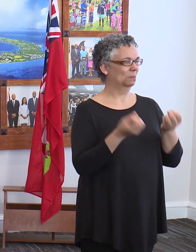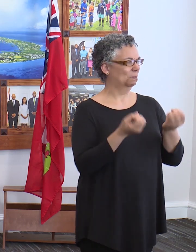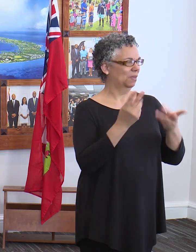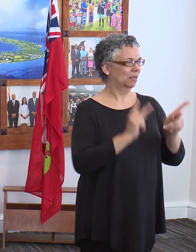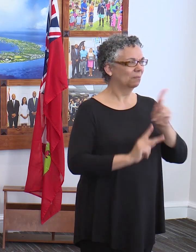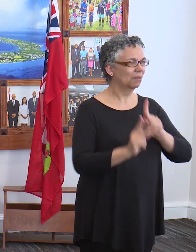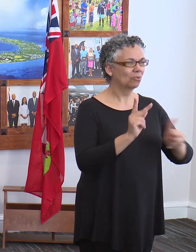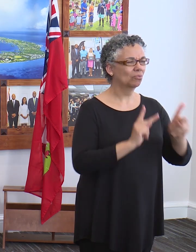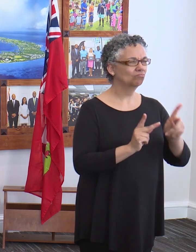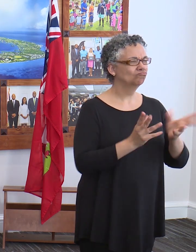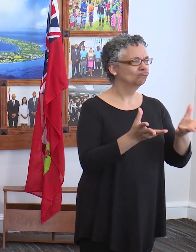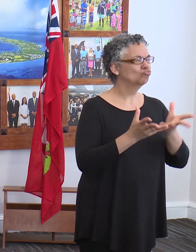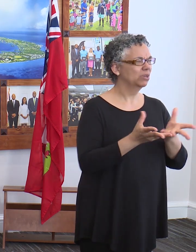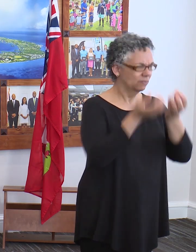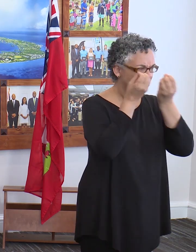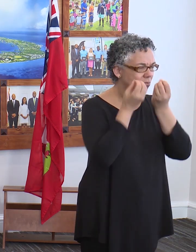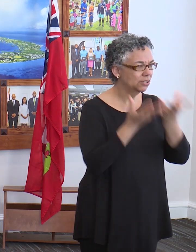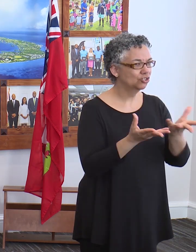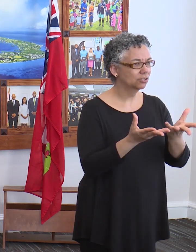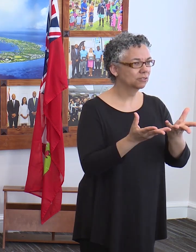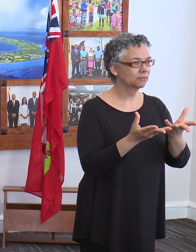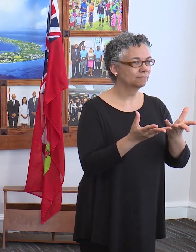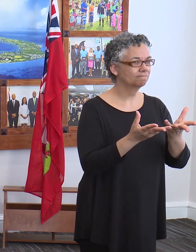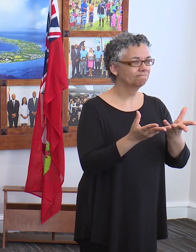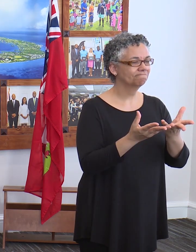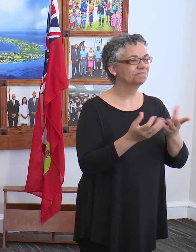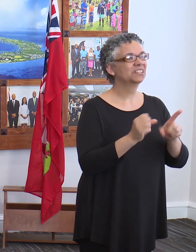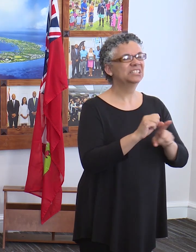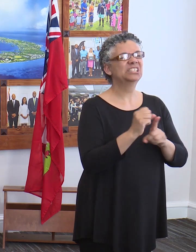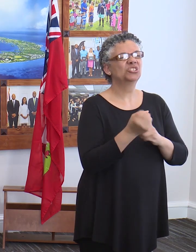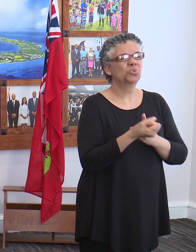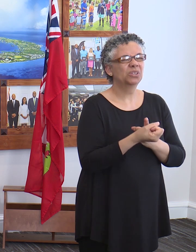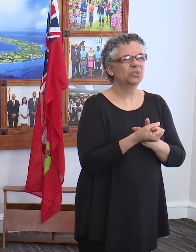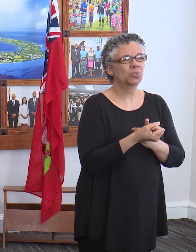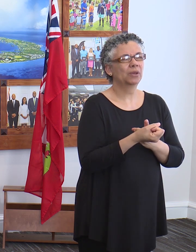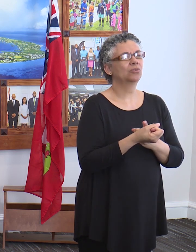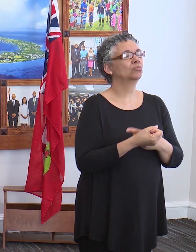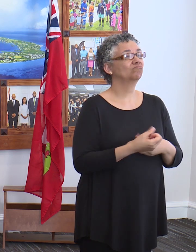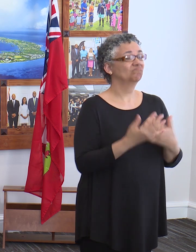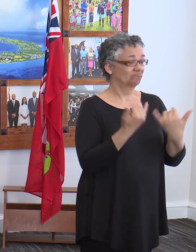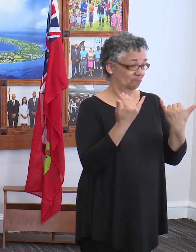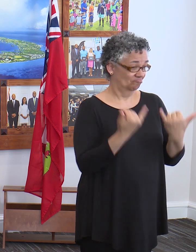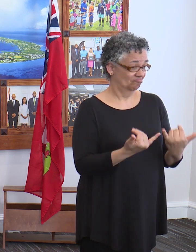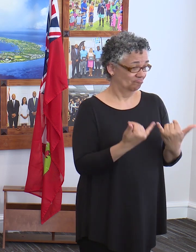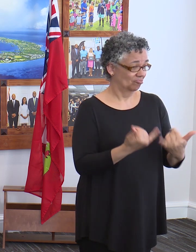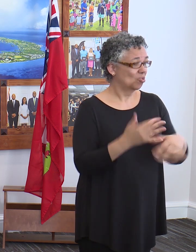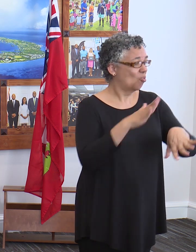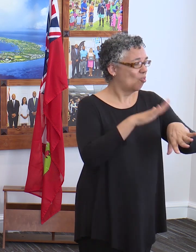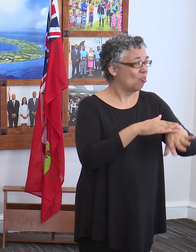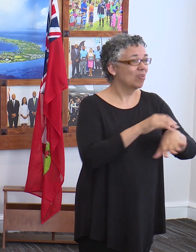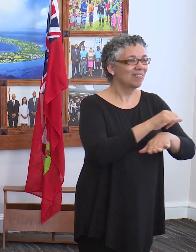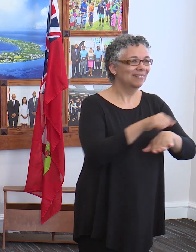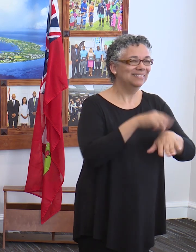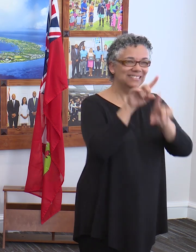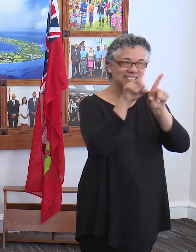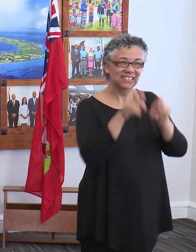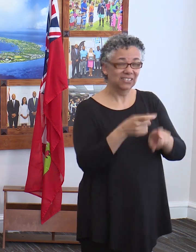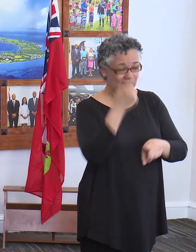to know more about and that is the status of on-island testing for COVID-19.